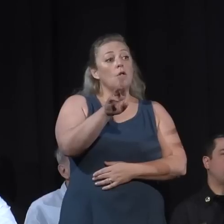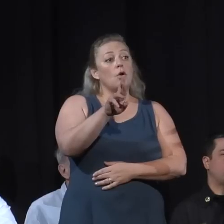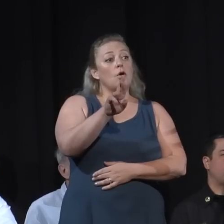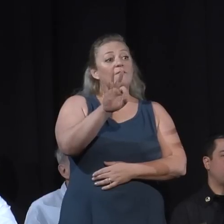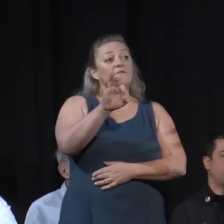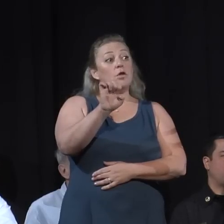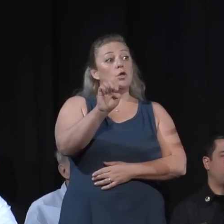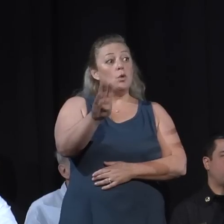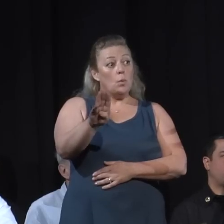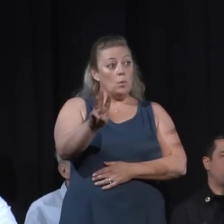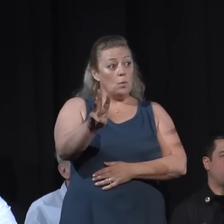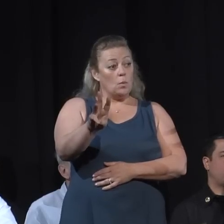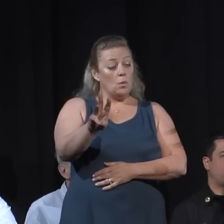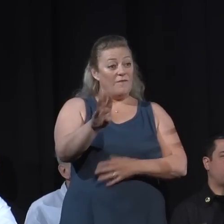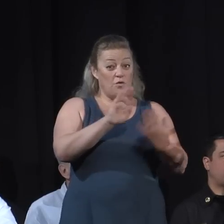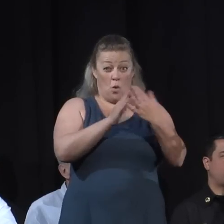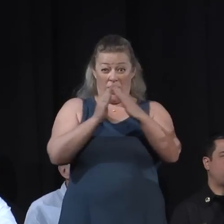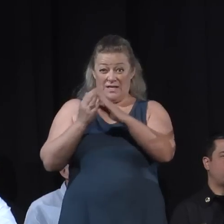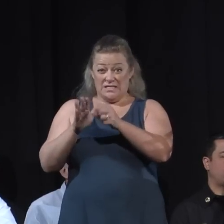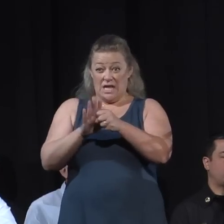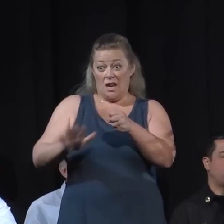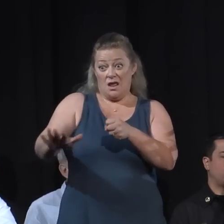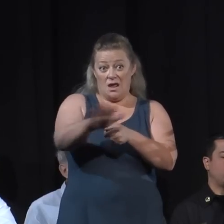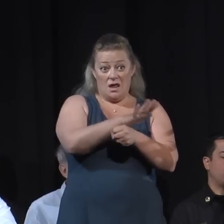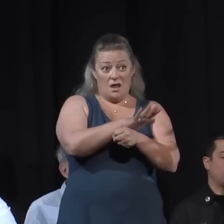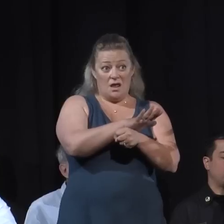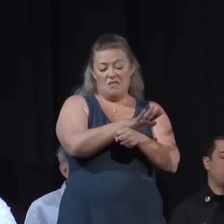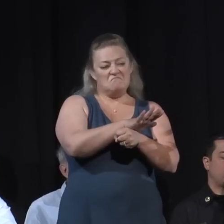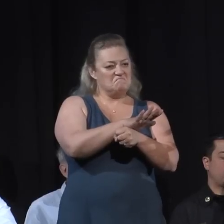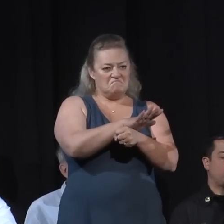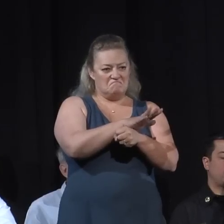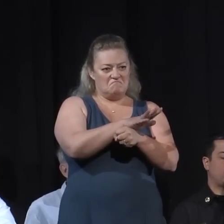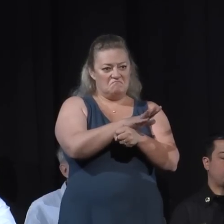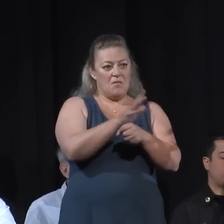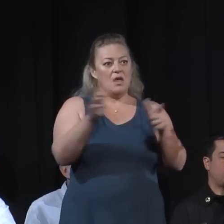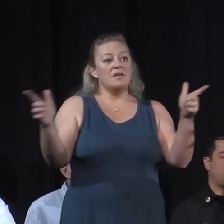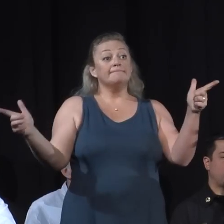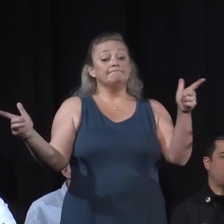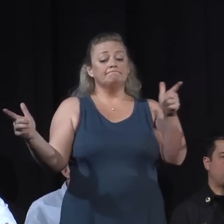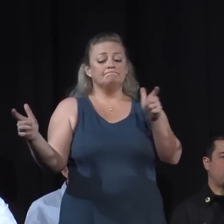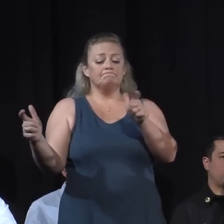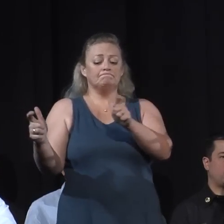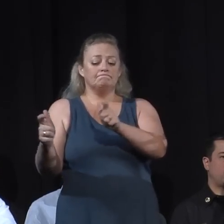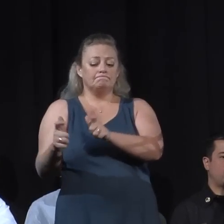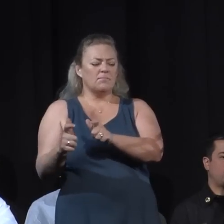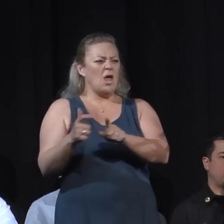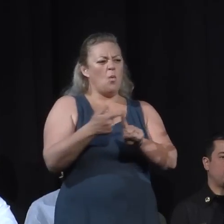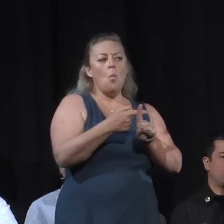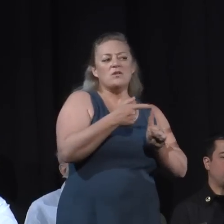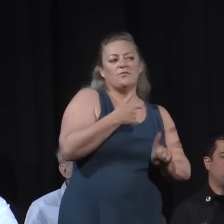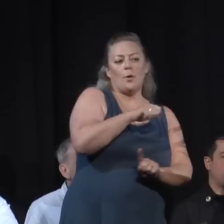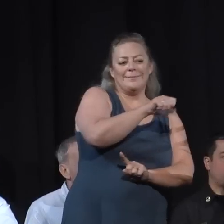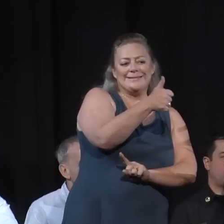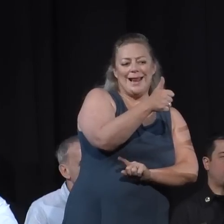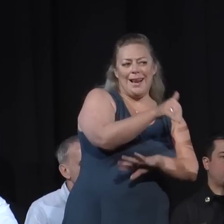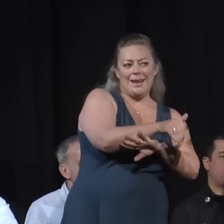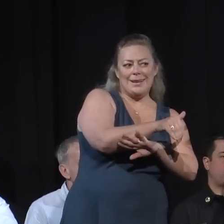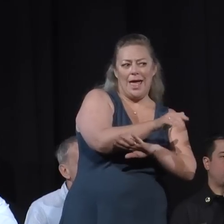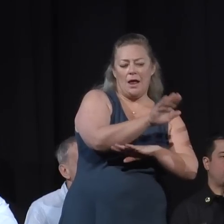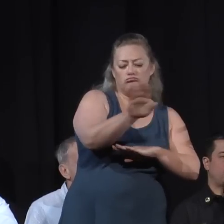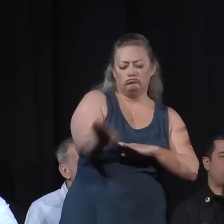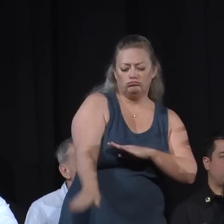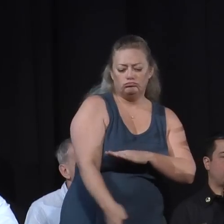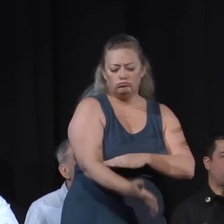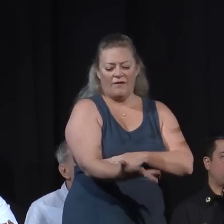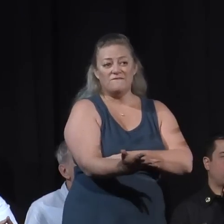Foothill. We had a citywide curfew, I think most people know, from 10 at night until 5 in the morning. We have now changed it to, obviously,